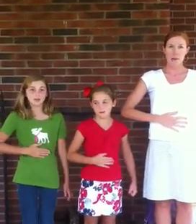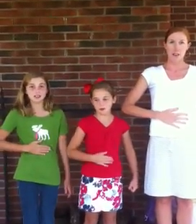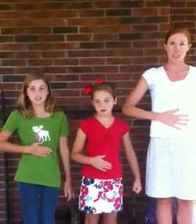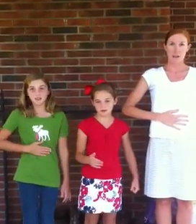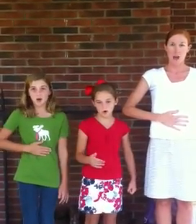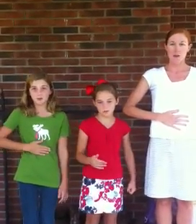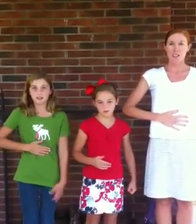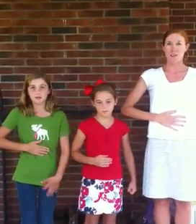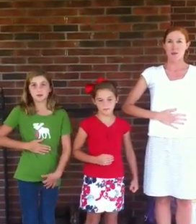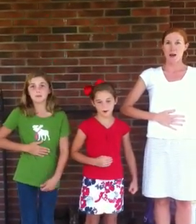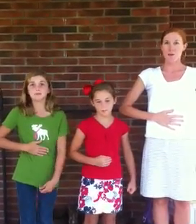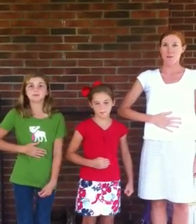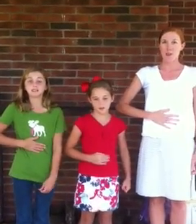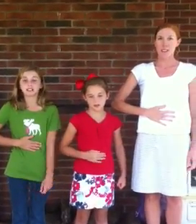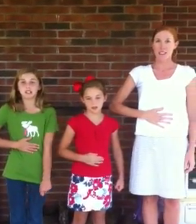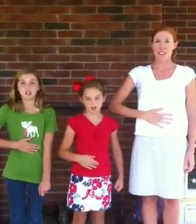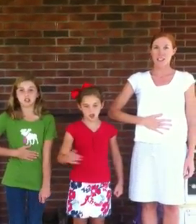Ablative object of the preposition.